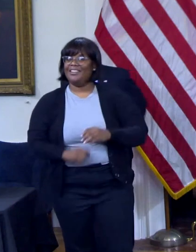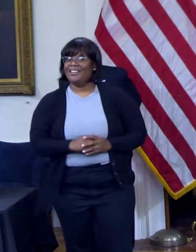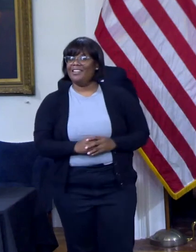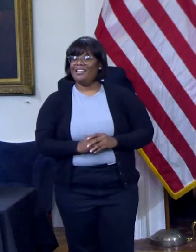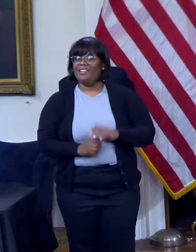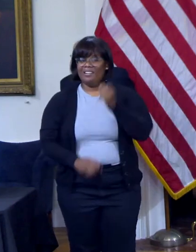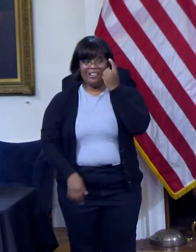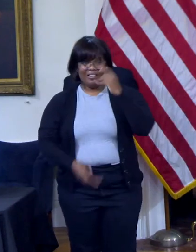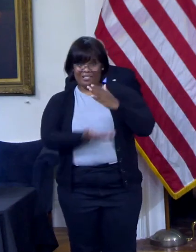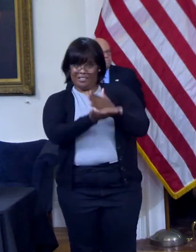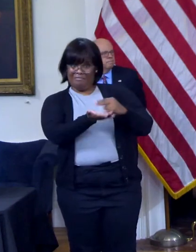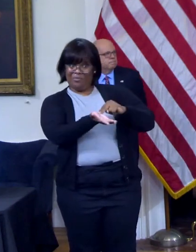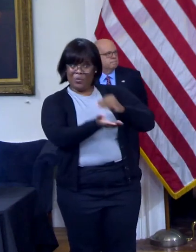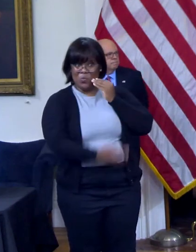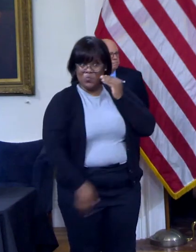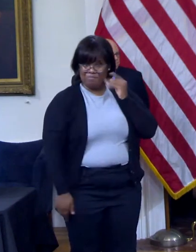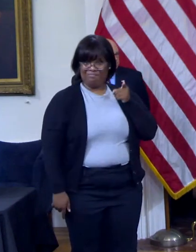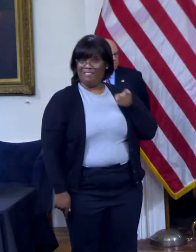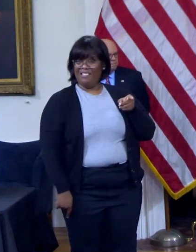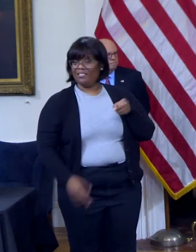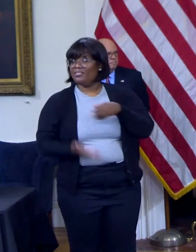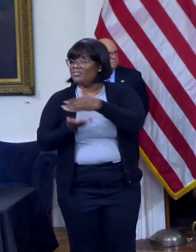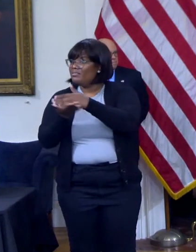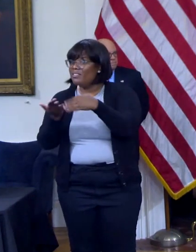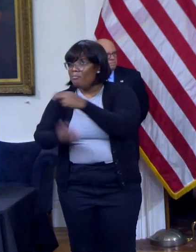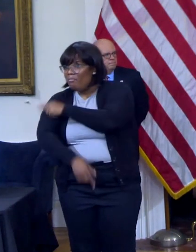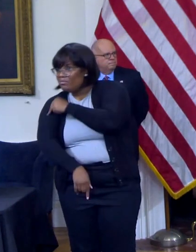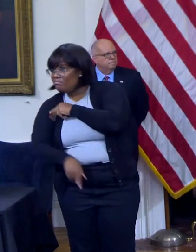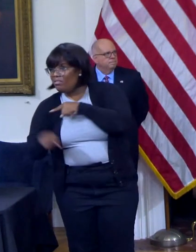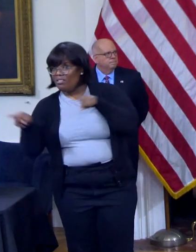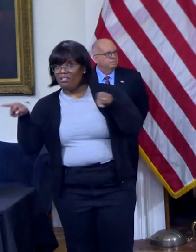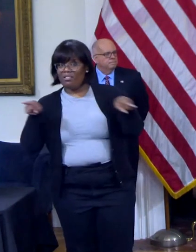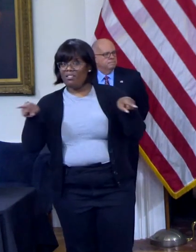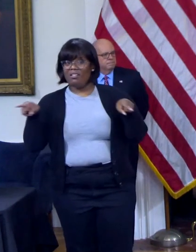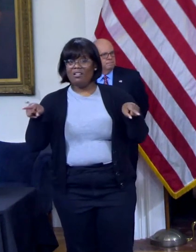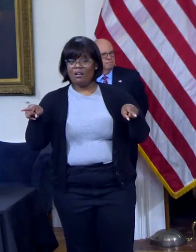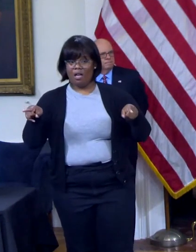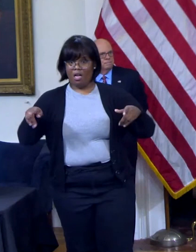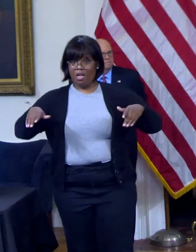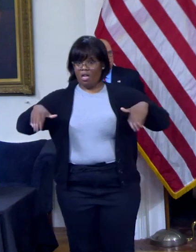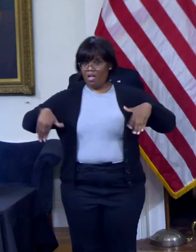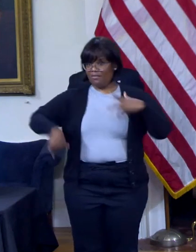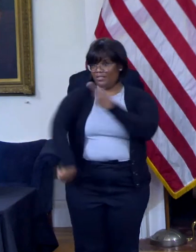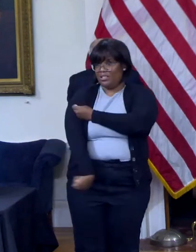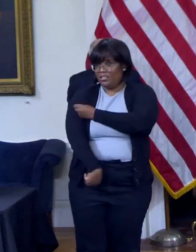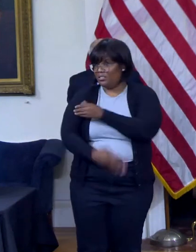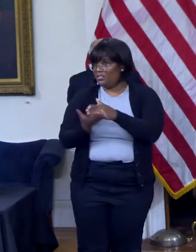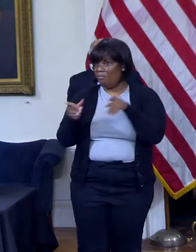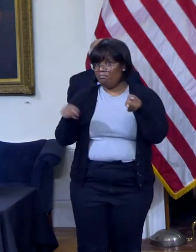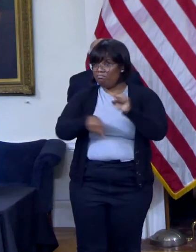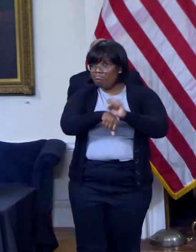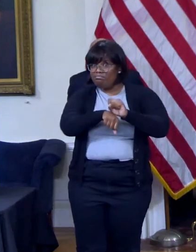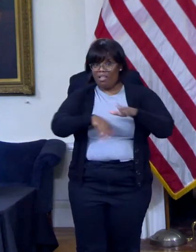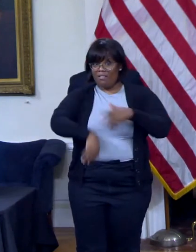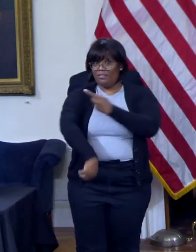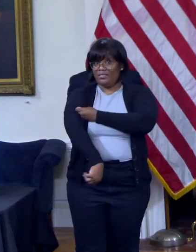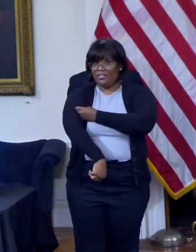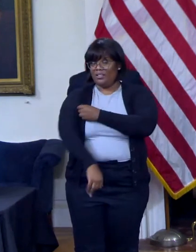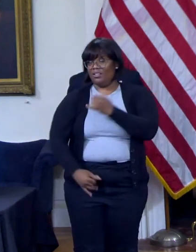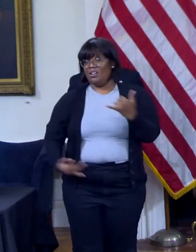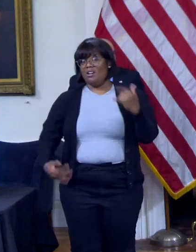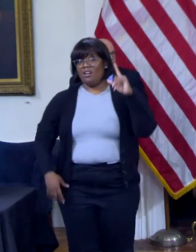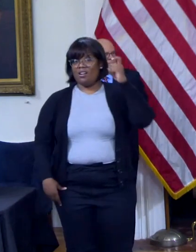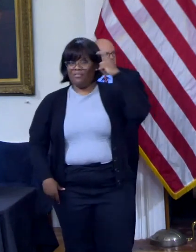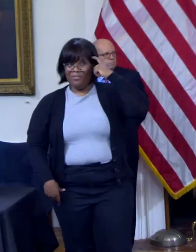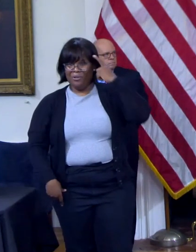and in some hospitals. Today, Governor Hogan, you are doing the right thing by moving from